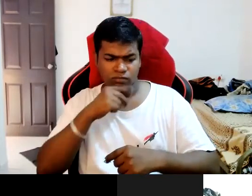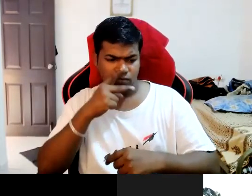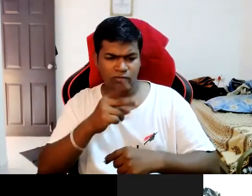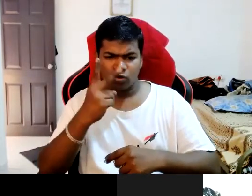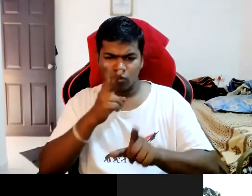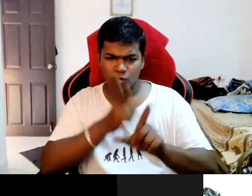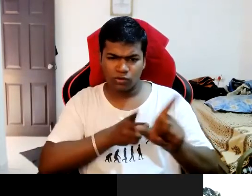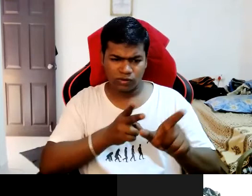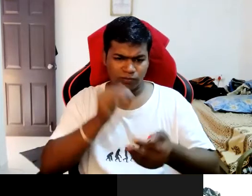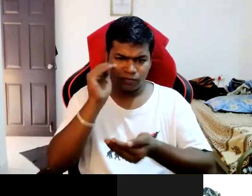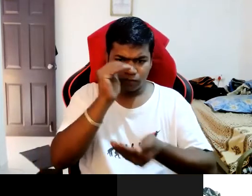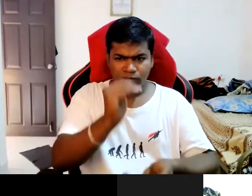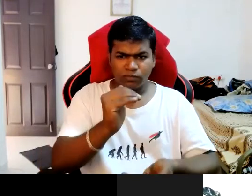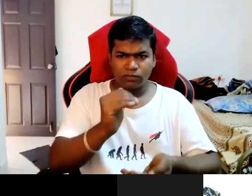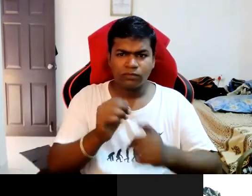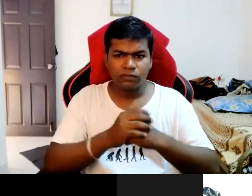second problem.